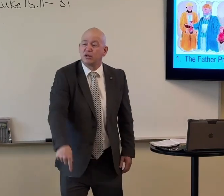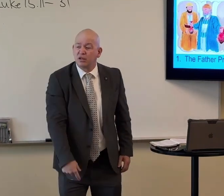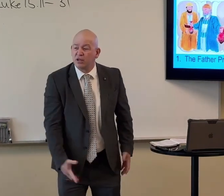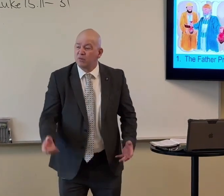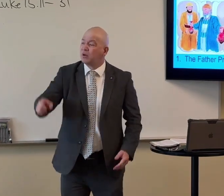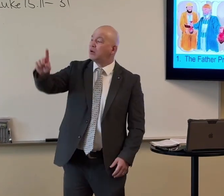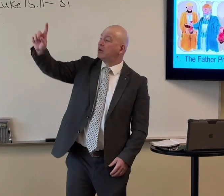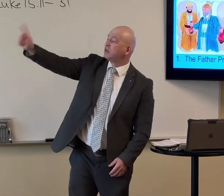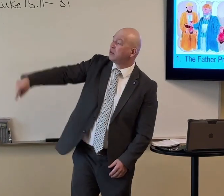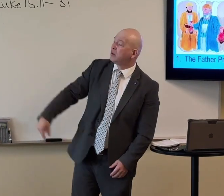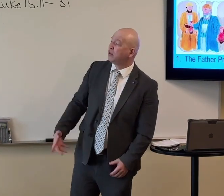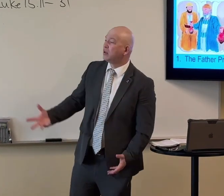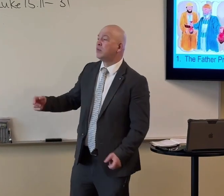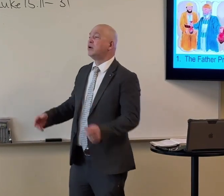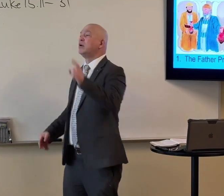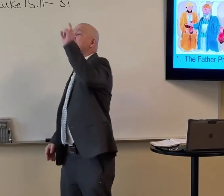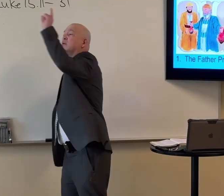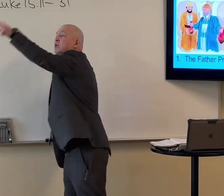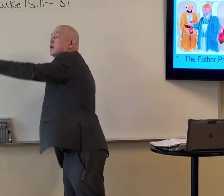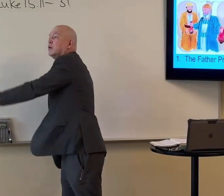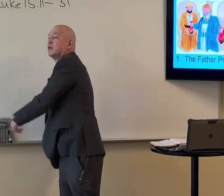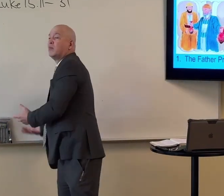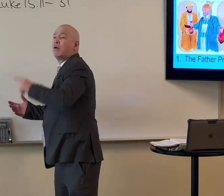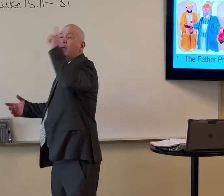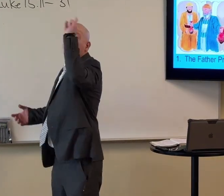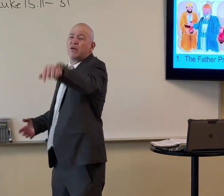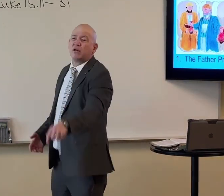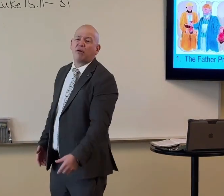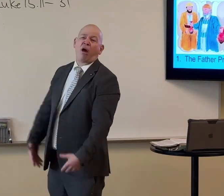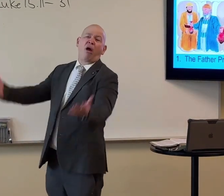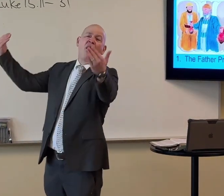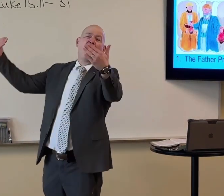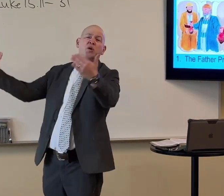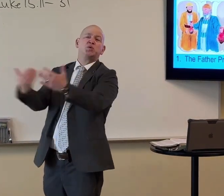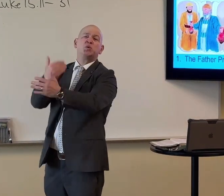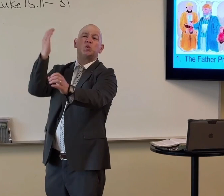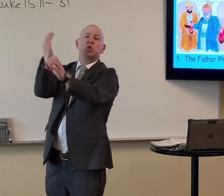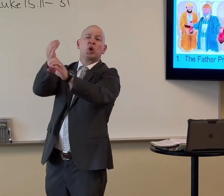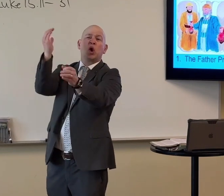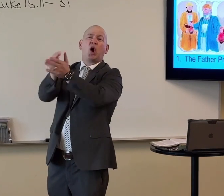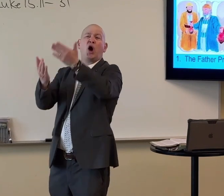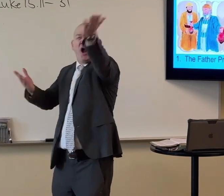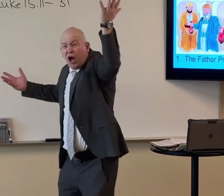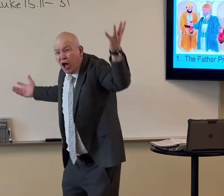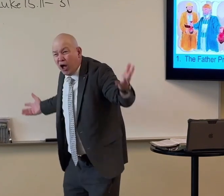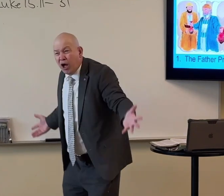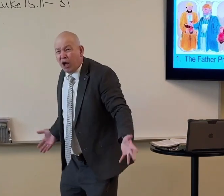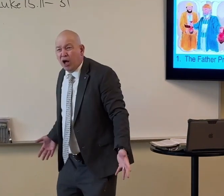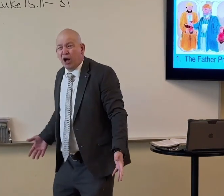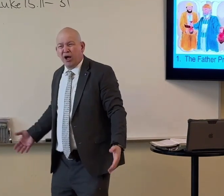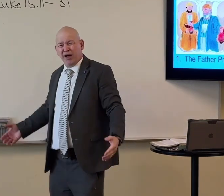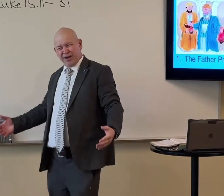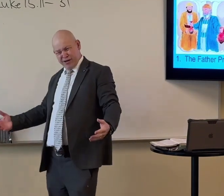not enough. I want this other stuff. I want something. I want something else. I want that. I want that. want that. Maybe a new car. Maybe that'll help.